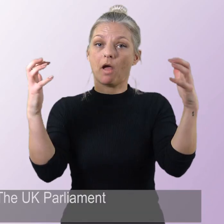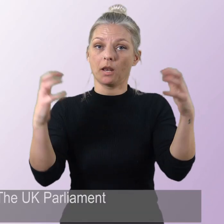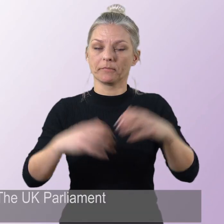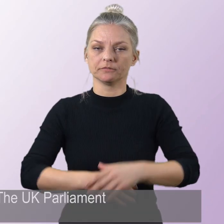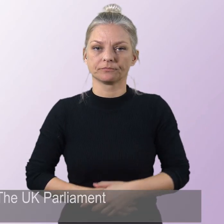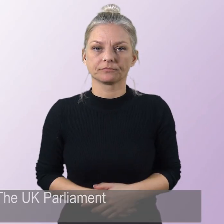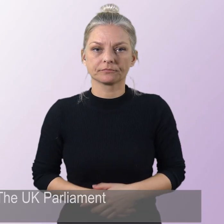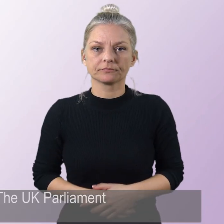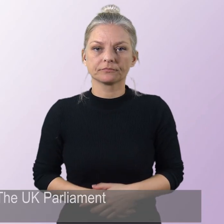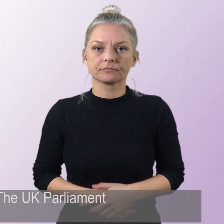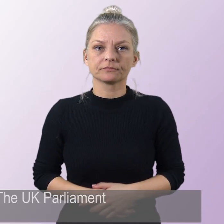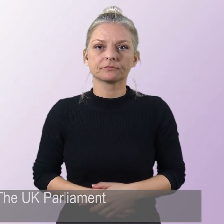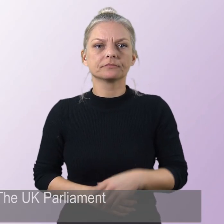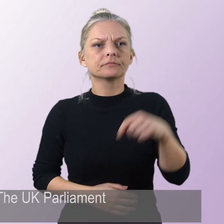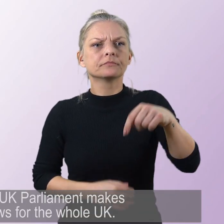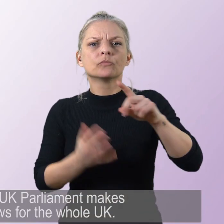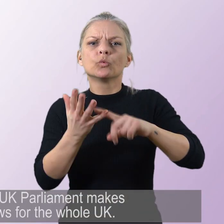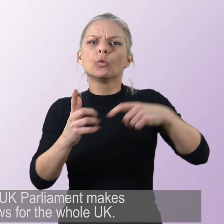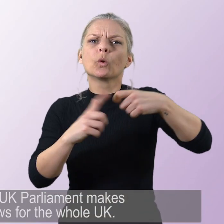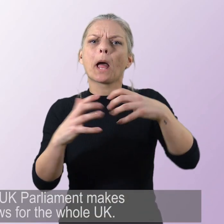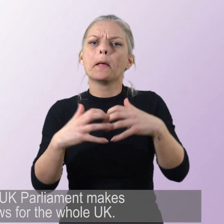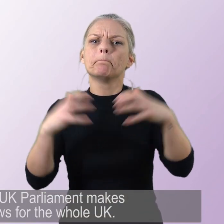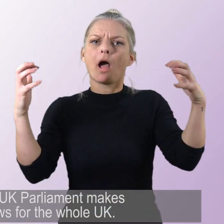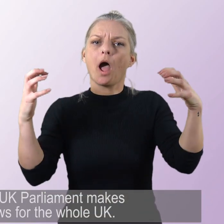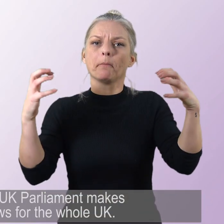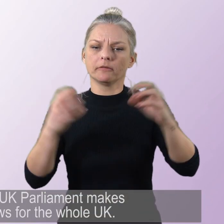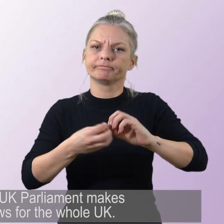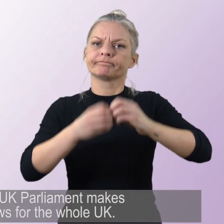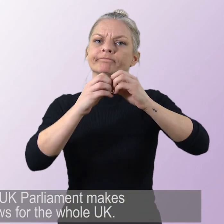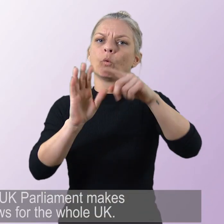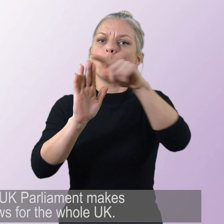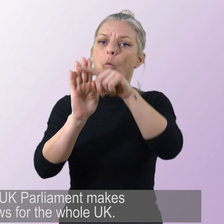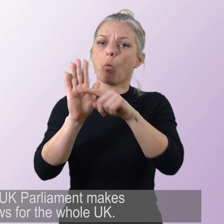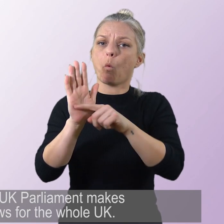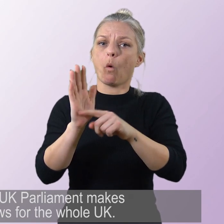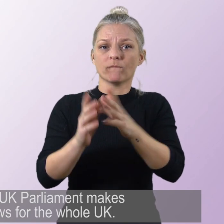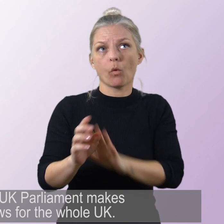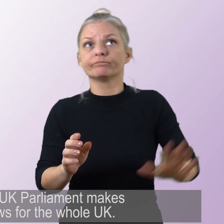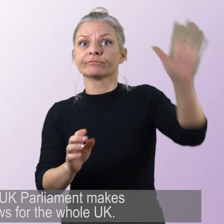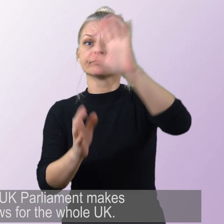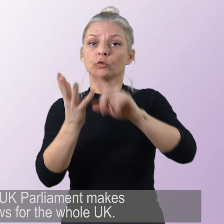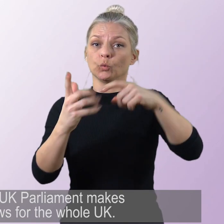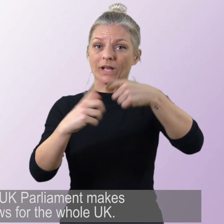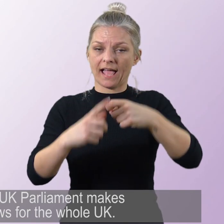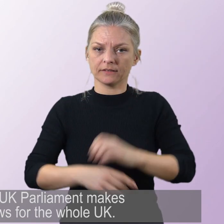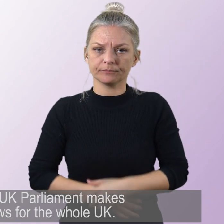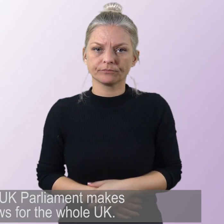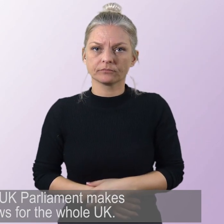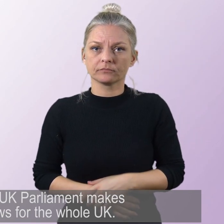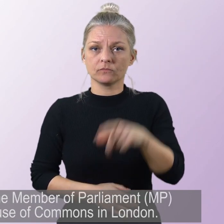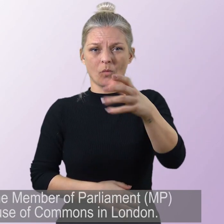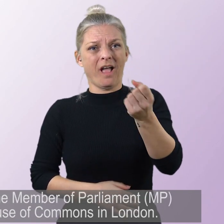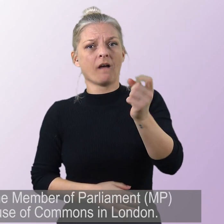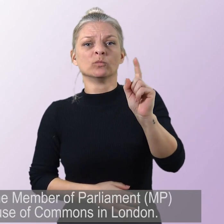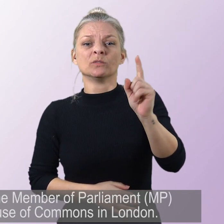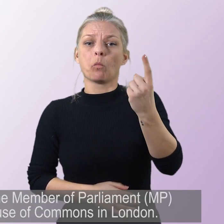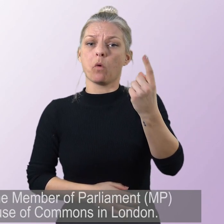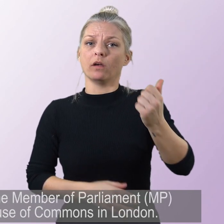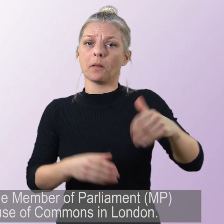Parliament The UK Parliament makes laws for the whole UK. You have one Member of